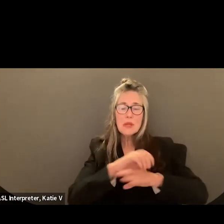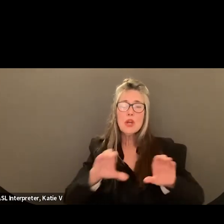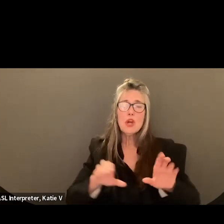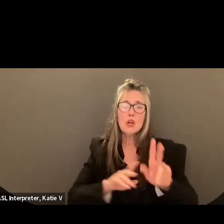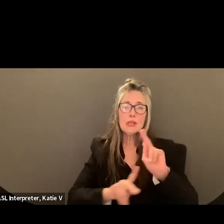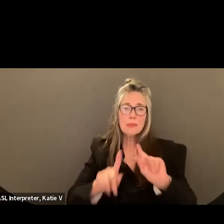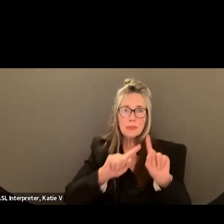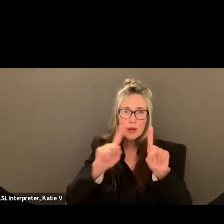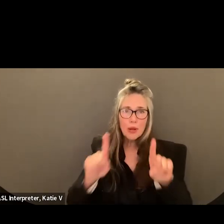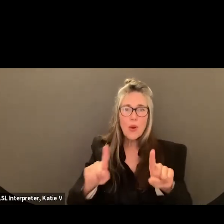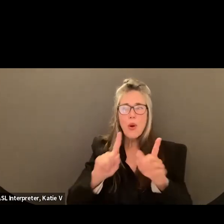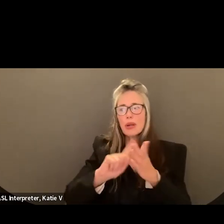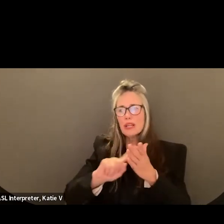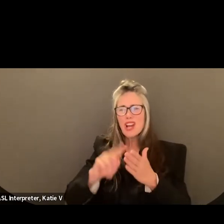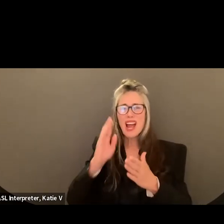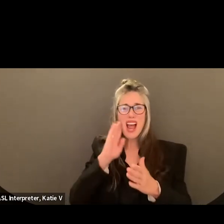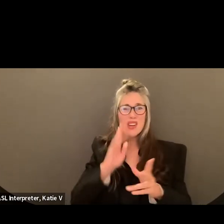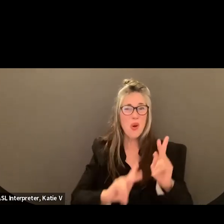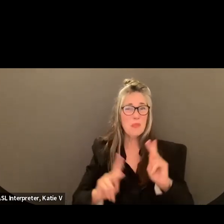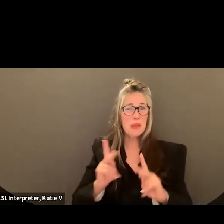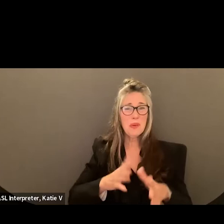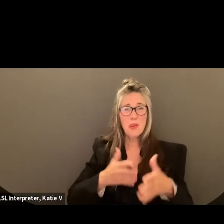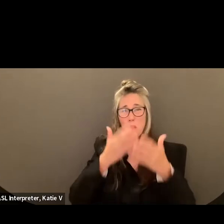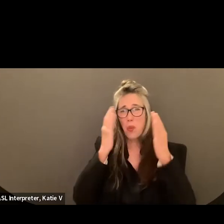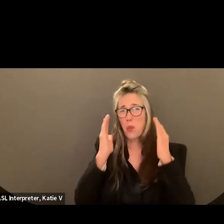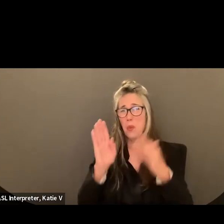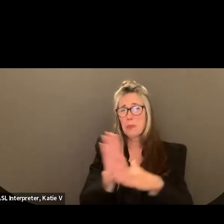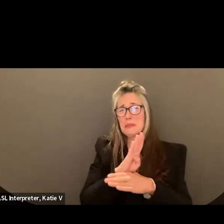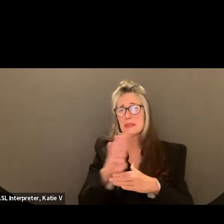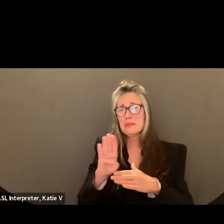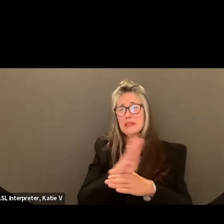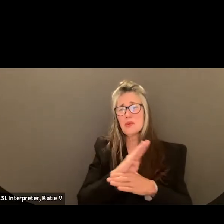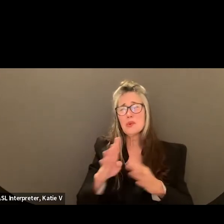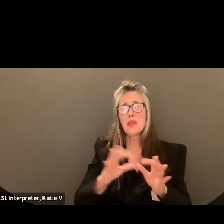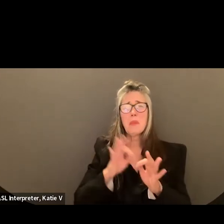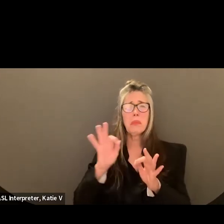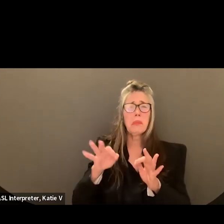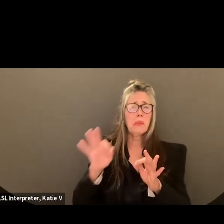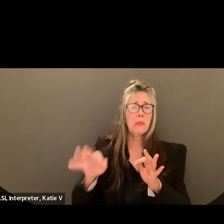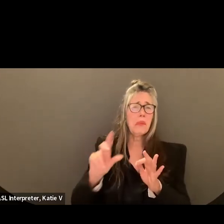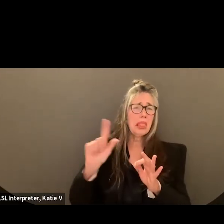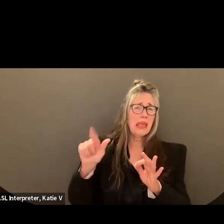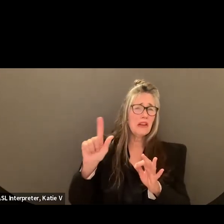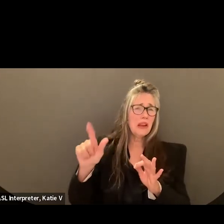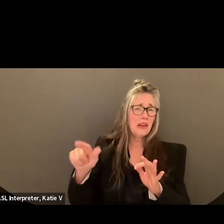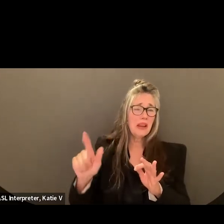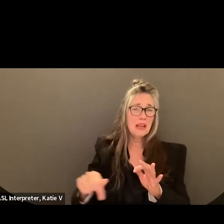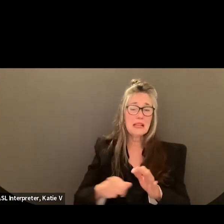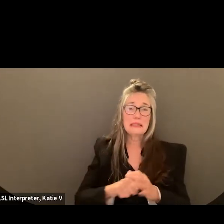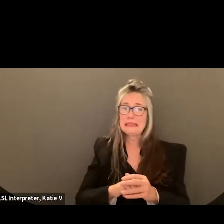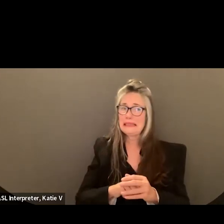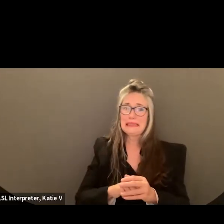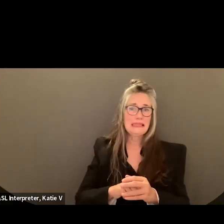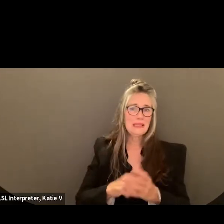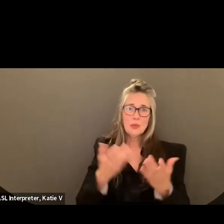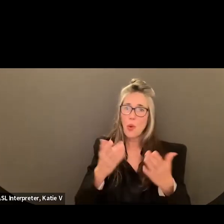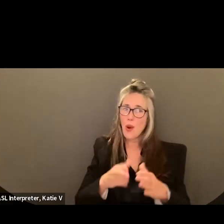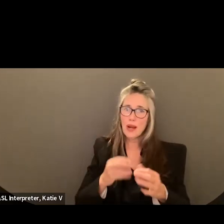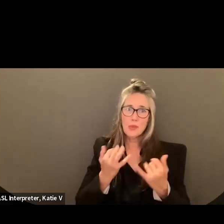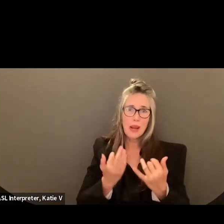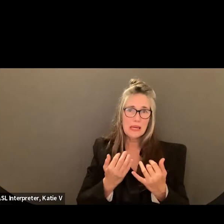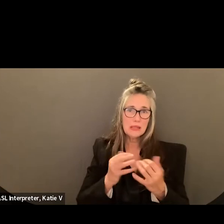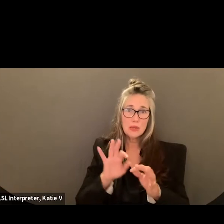I know we're all busy, everybody's super busy, and the first thing to do is I'll do it later, I'll do it later, but it might be a little late. So